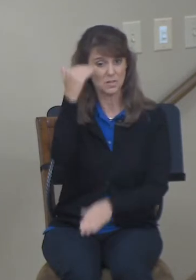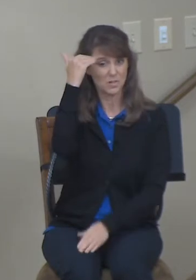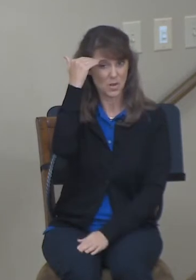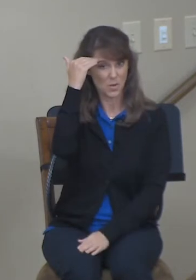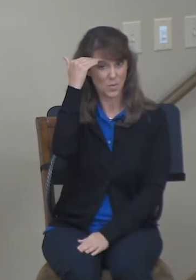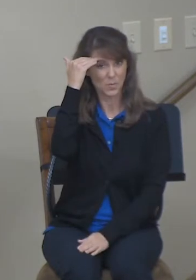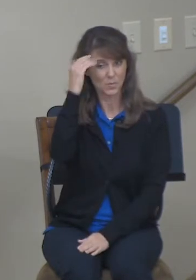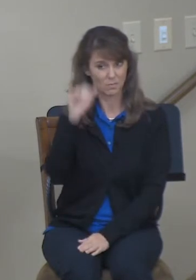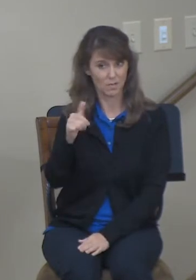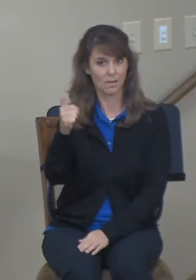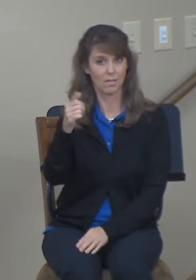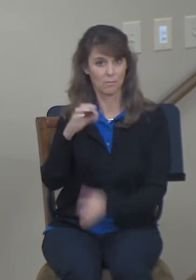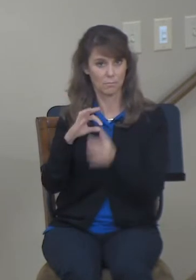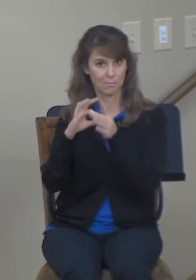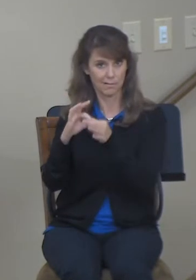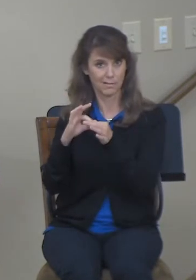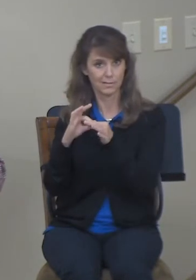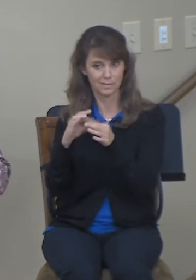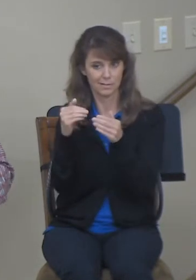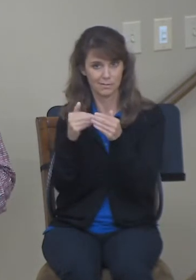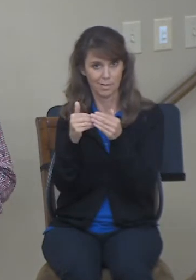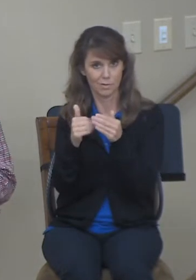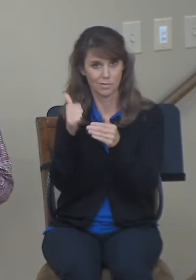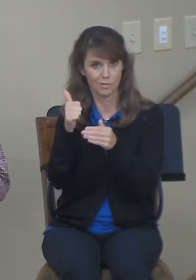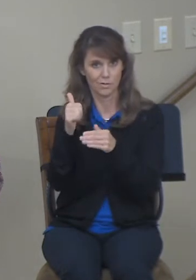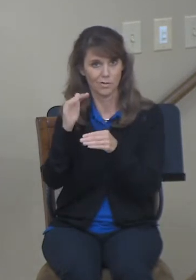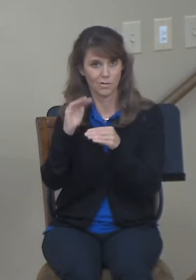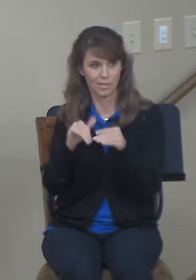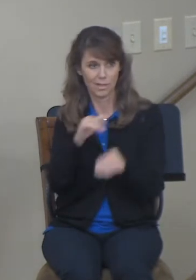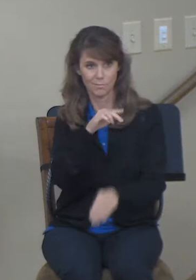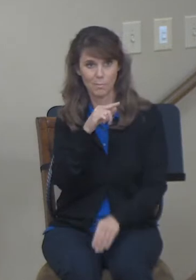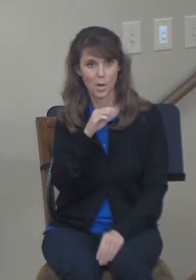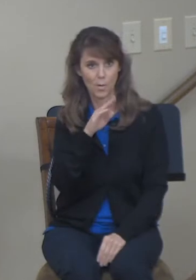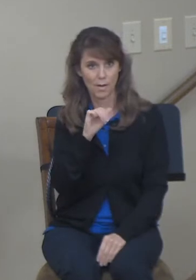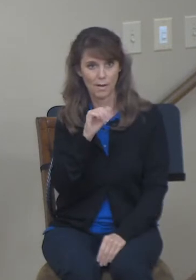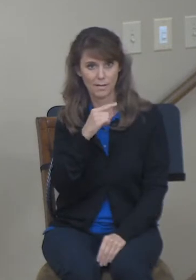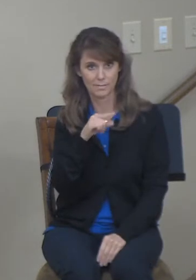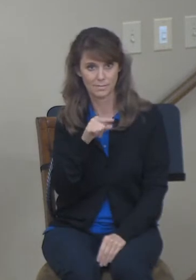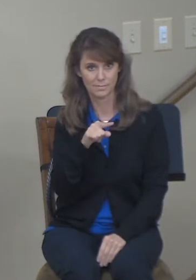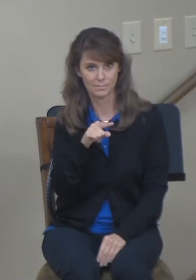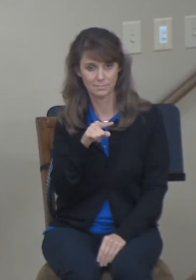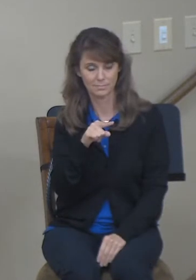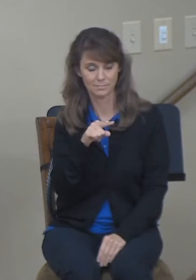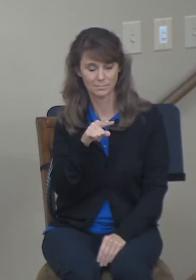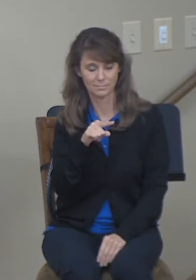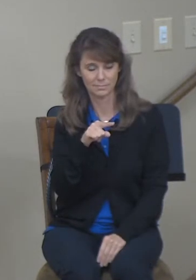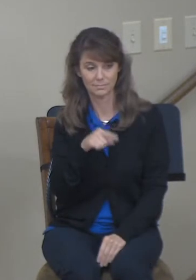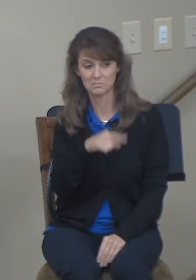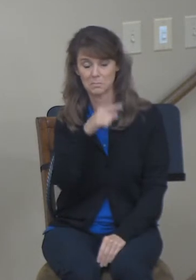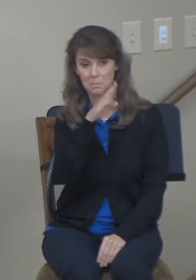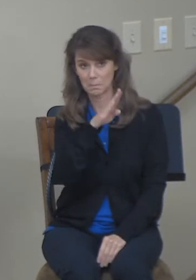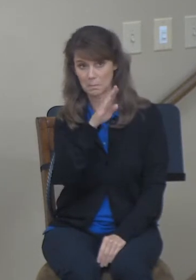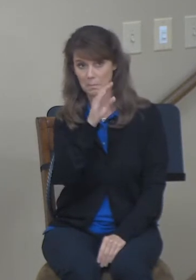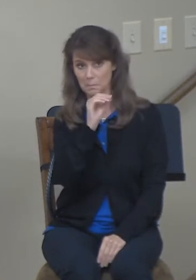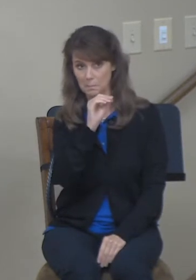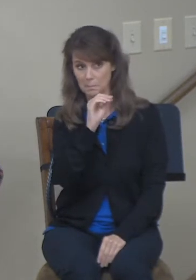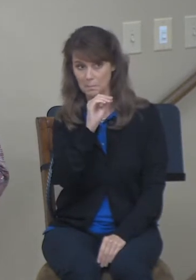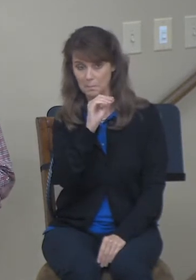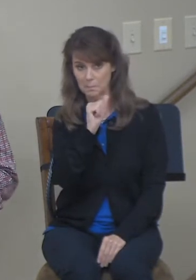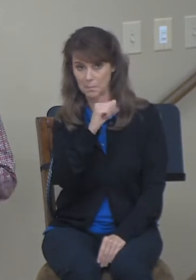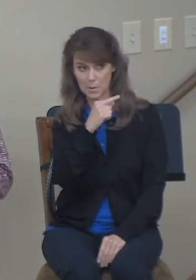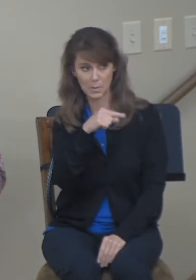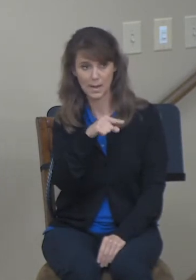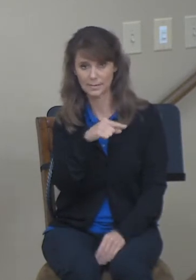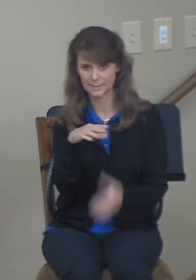Boaz. When Boaz himself was quick to bring up this near kin, this next redeemer. And